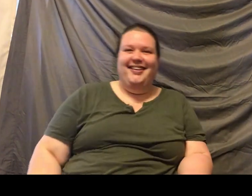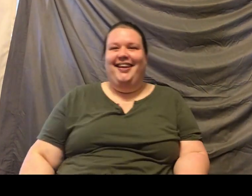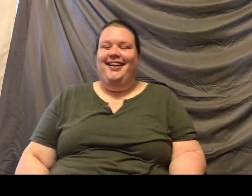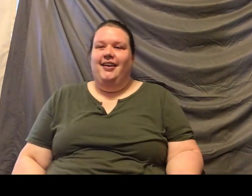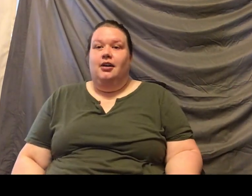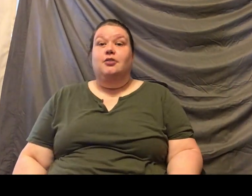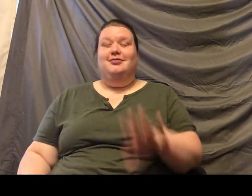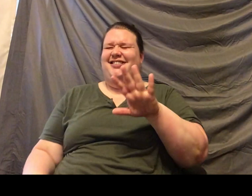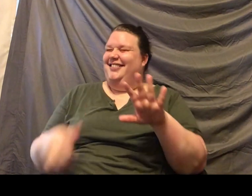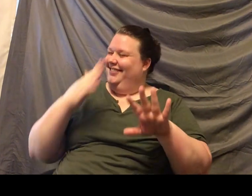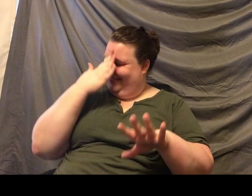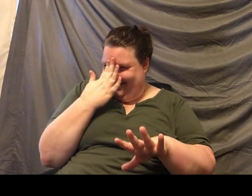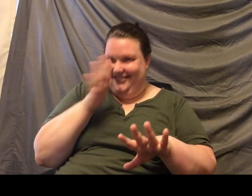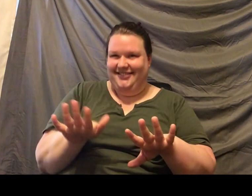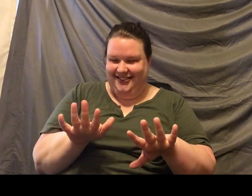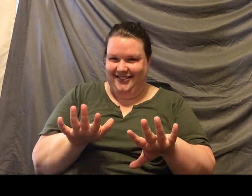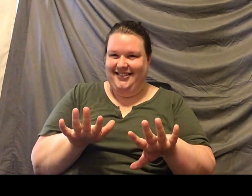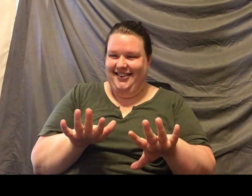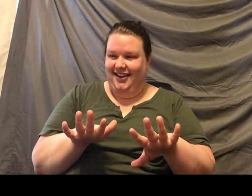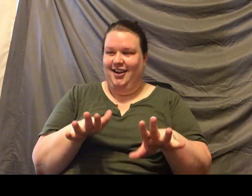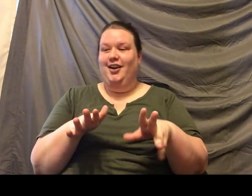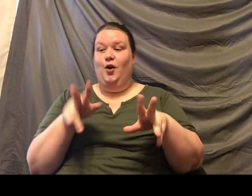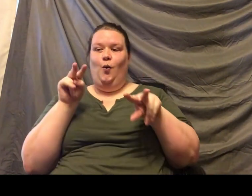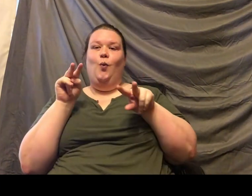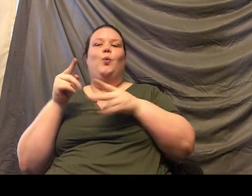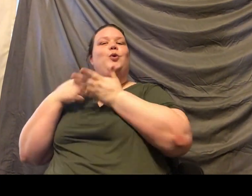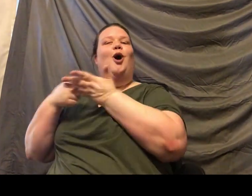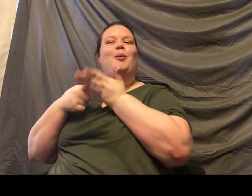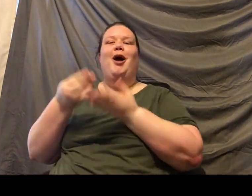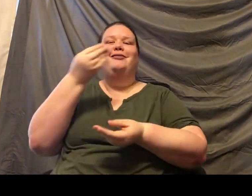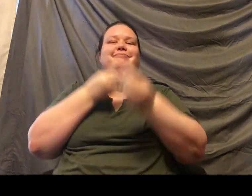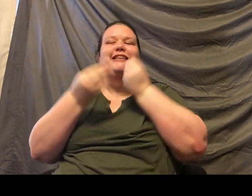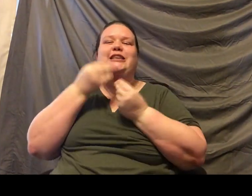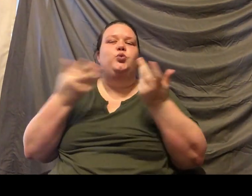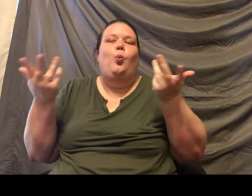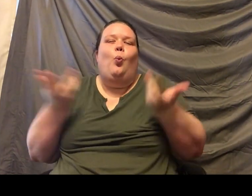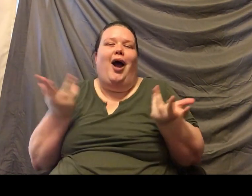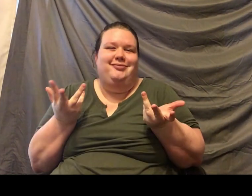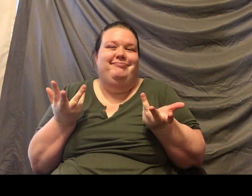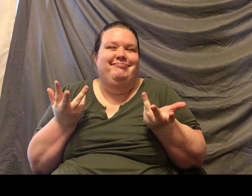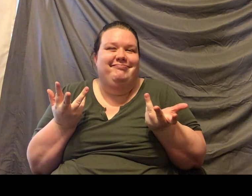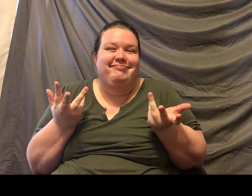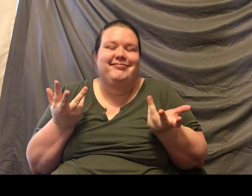This is the rest of his diet plate while he tries to eat that. It's kind of interesting looking. They get a lot of greens.